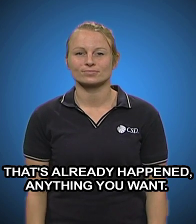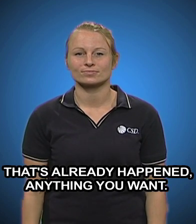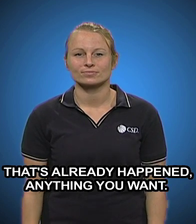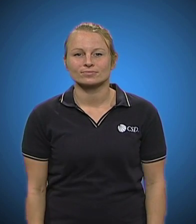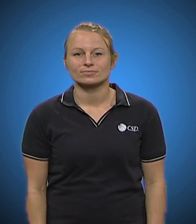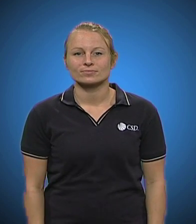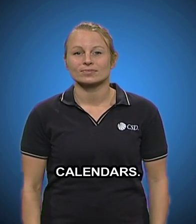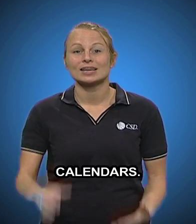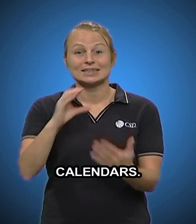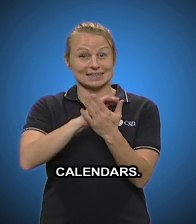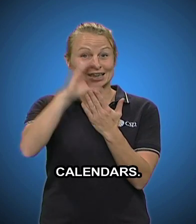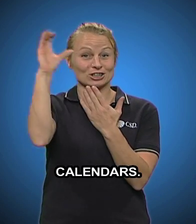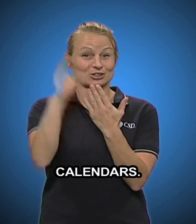want. Calendars.